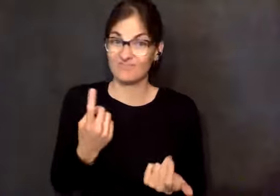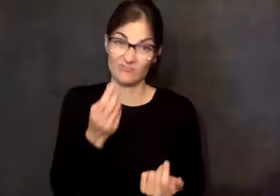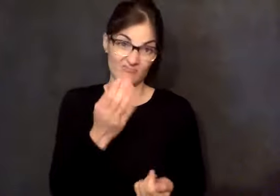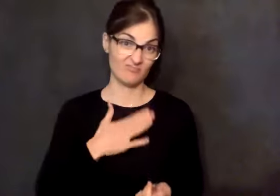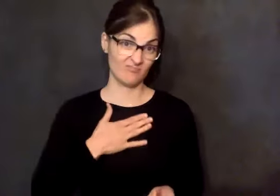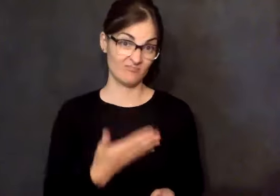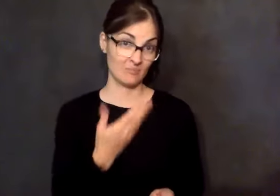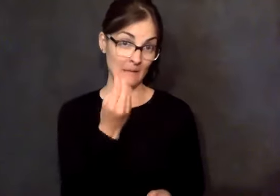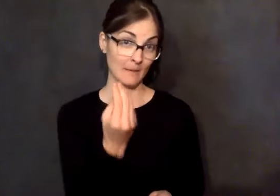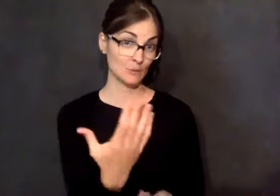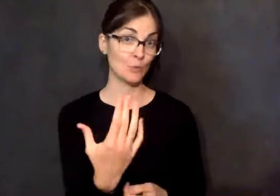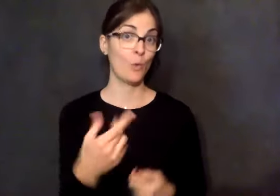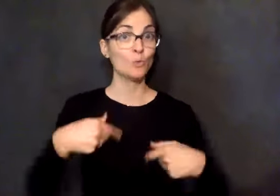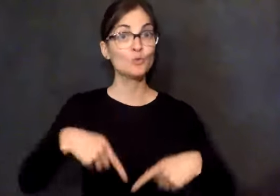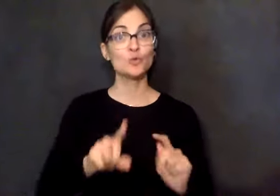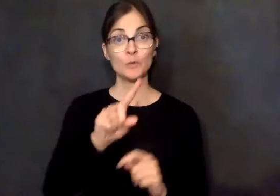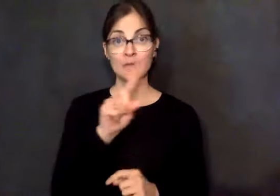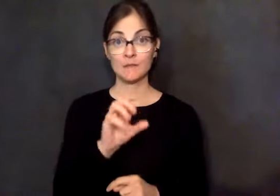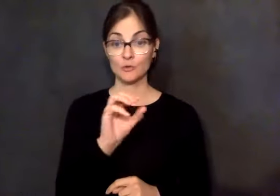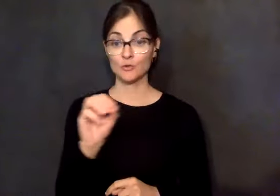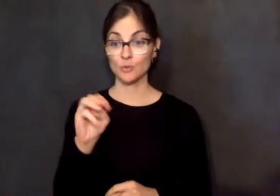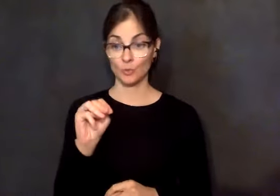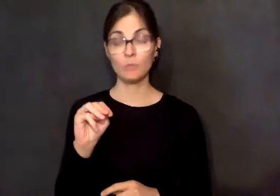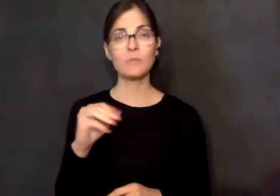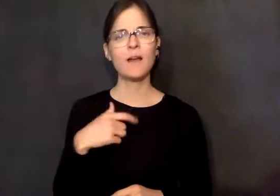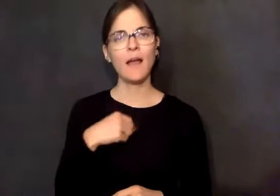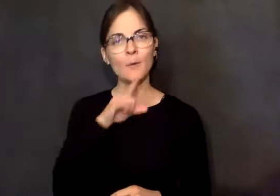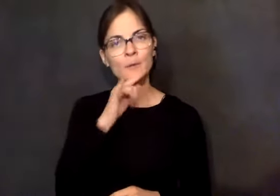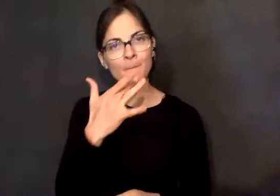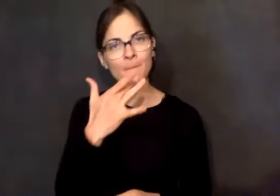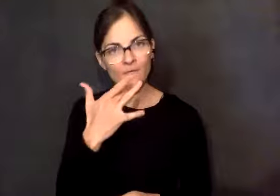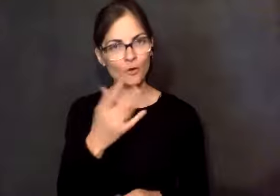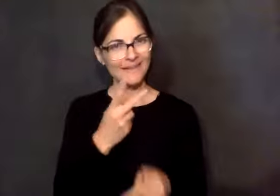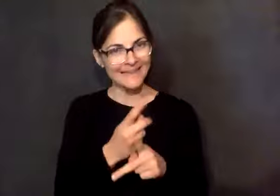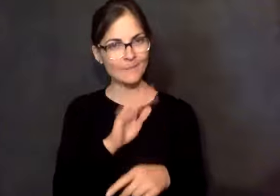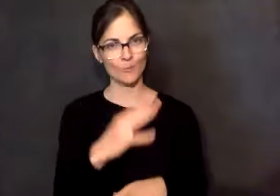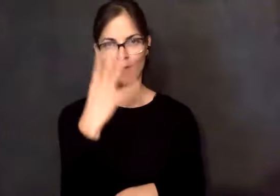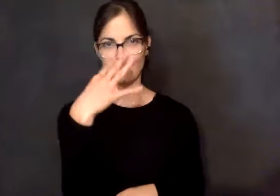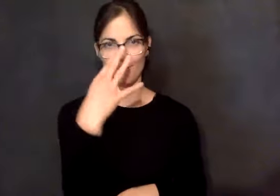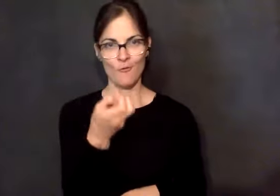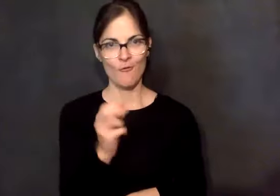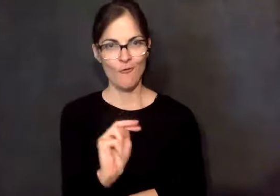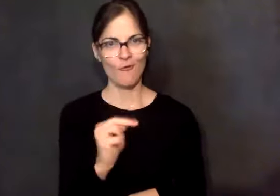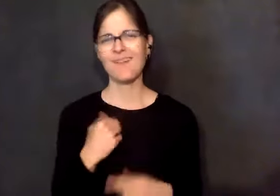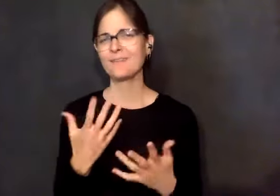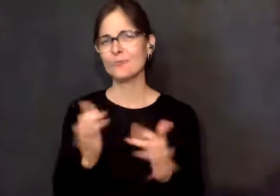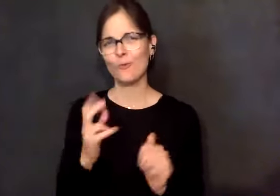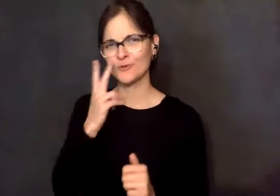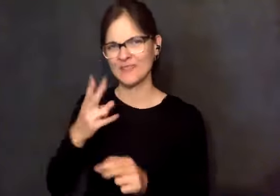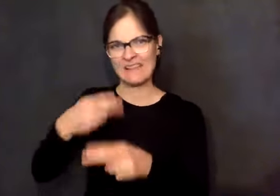on camera, so to speak. Because I don't like talking to a square that says Rick on it or